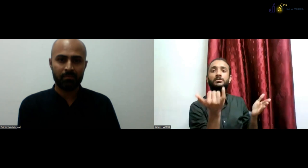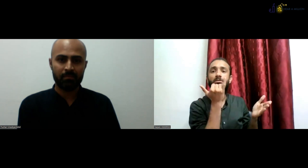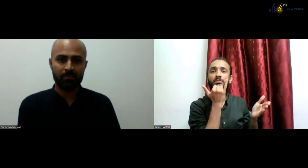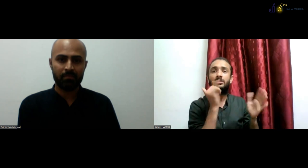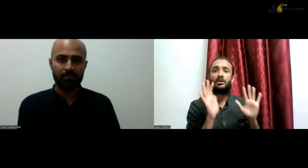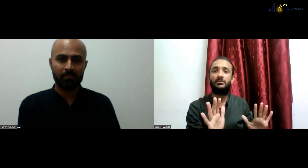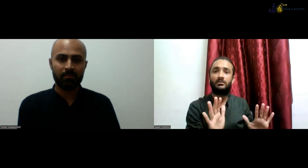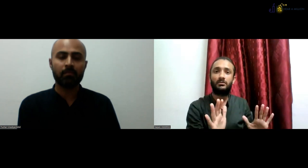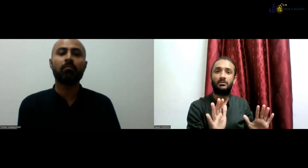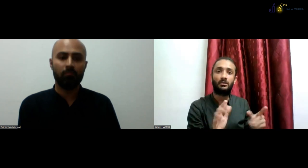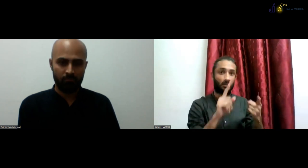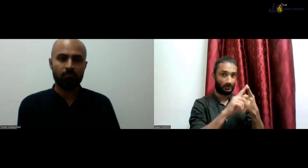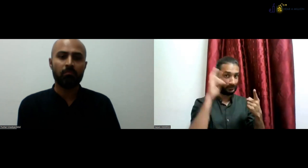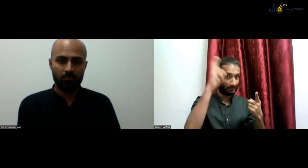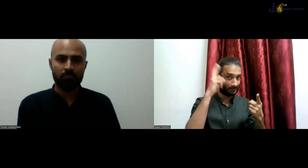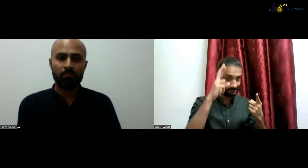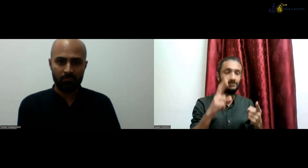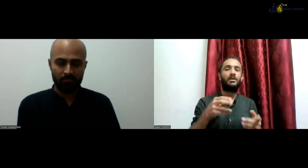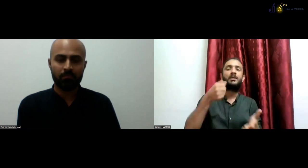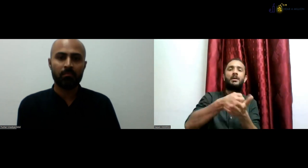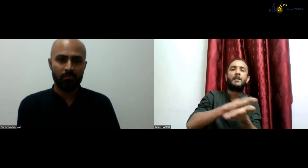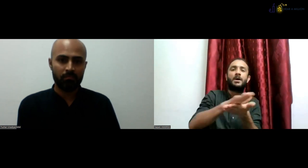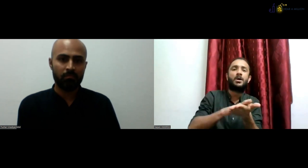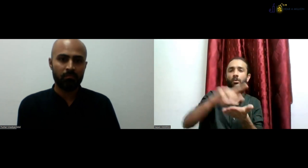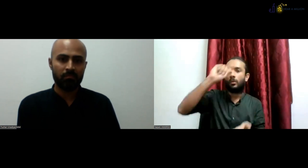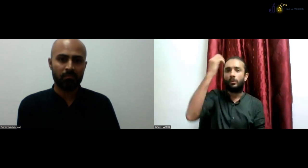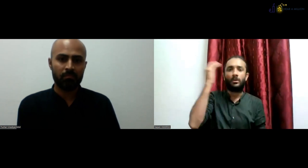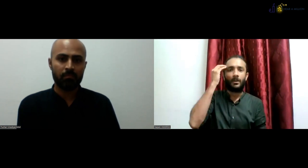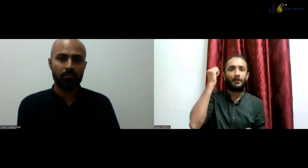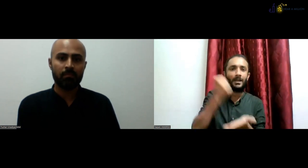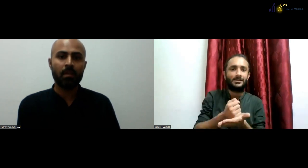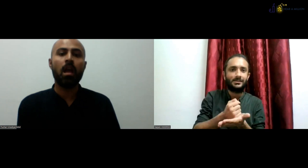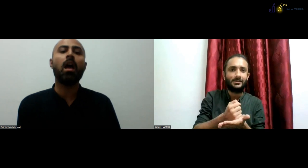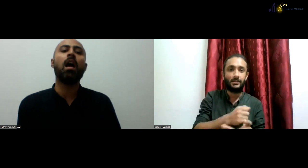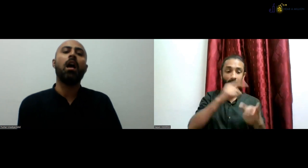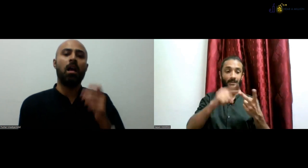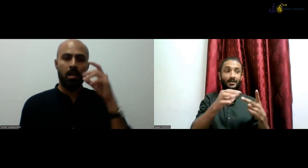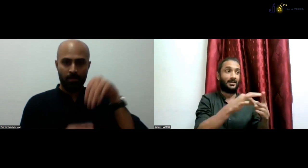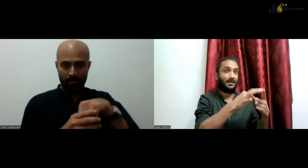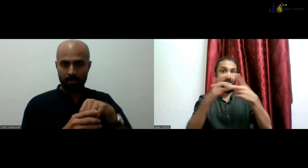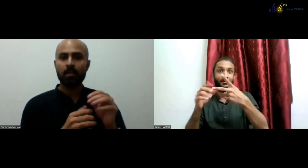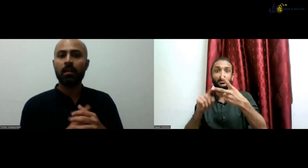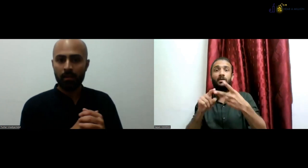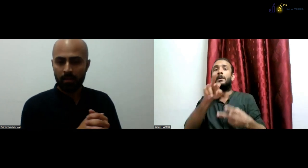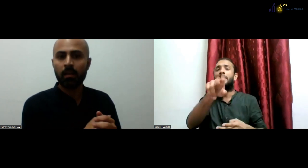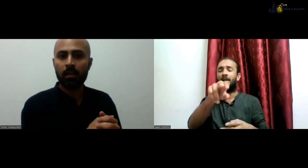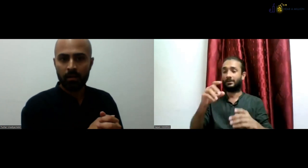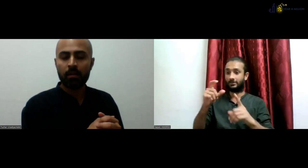and they teach English. There might be some mistakes. Why? Because